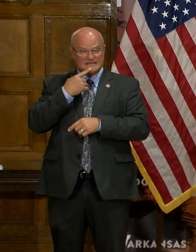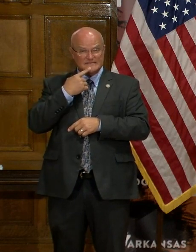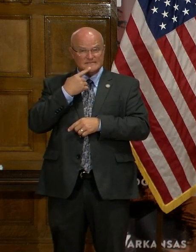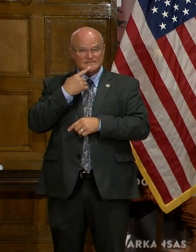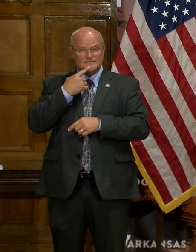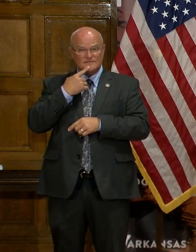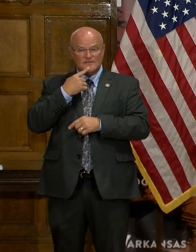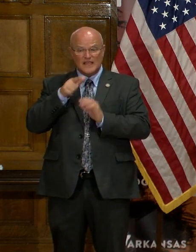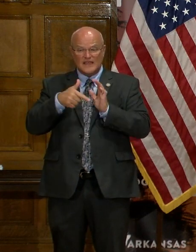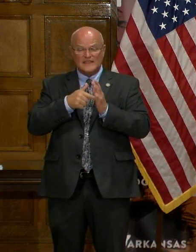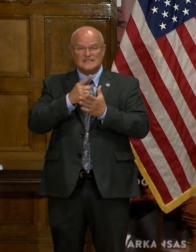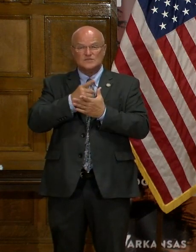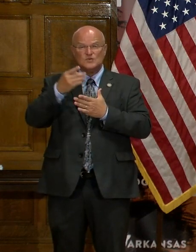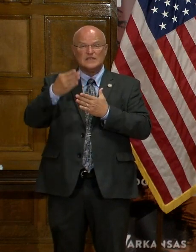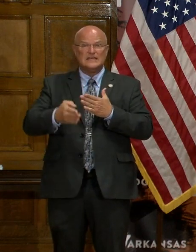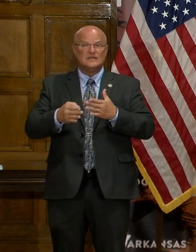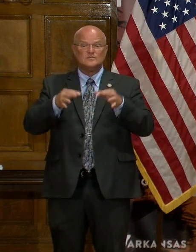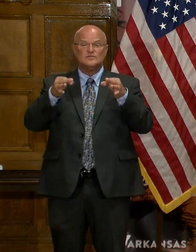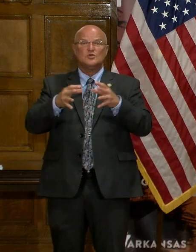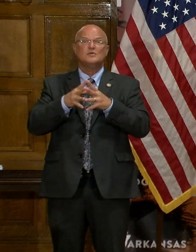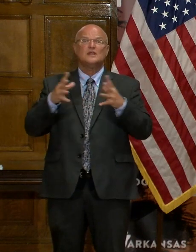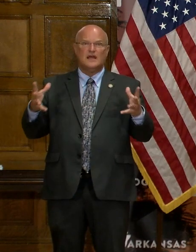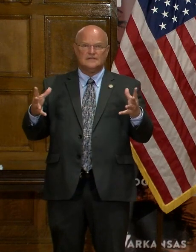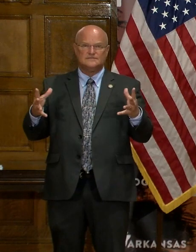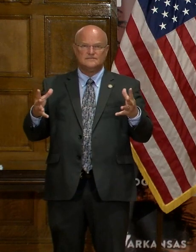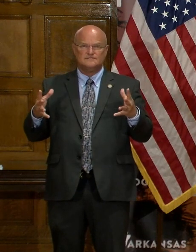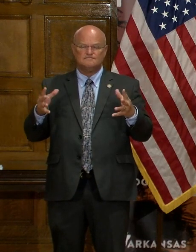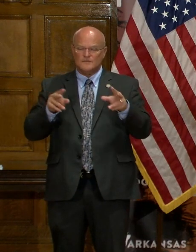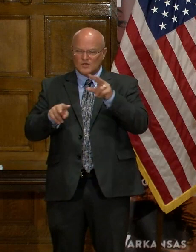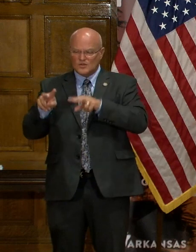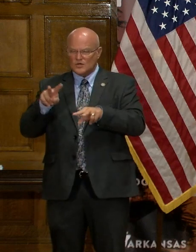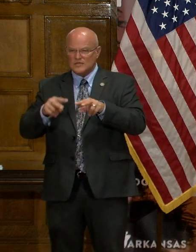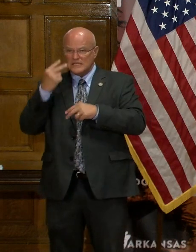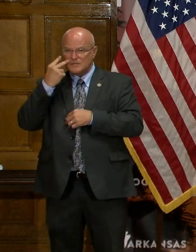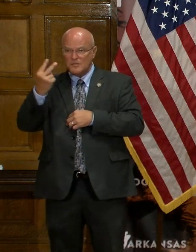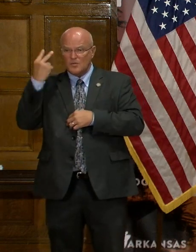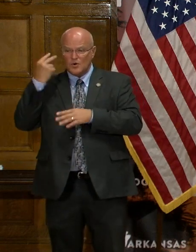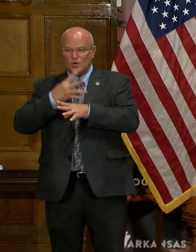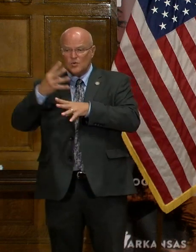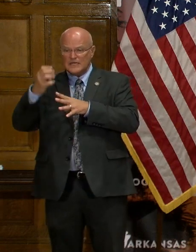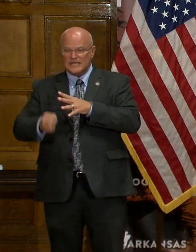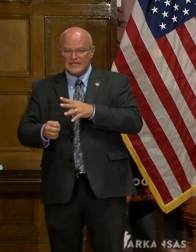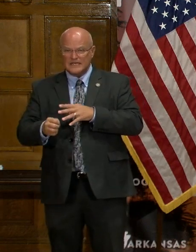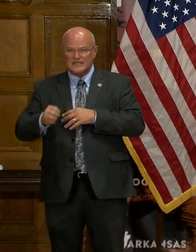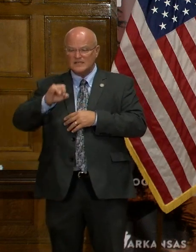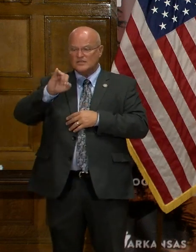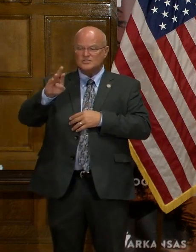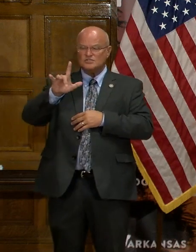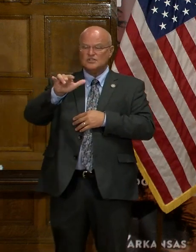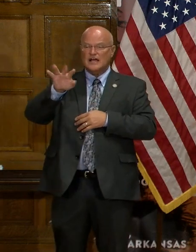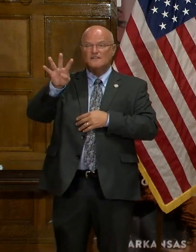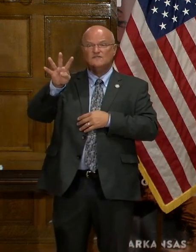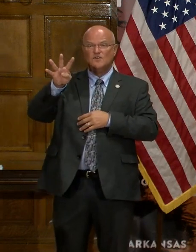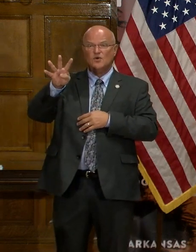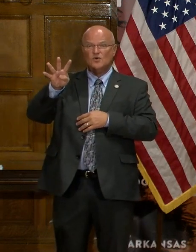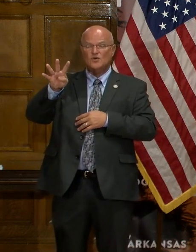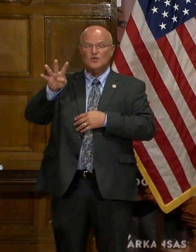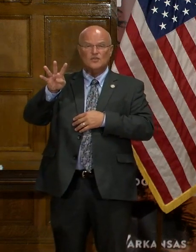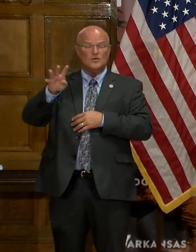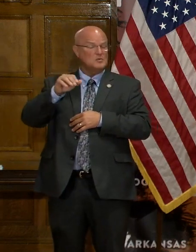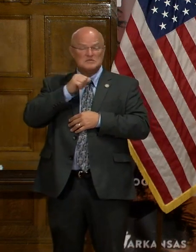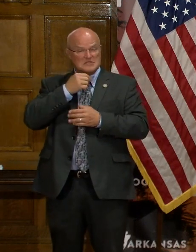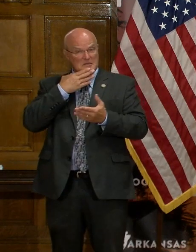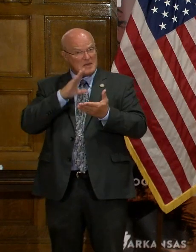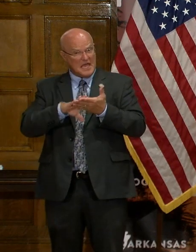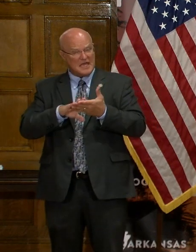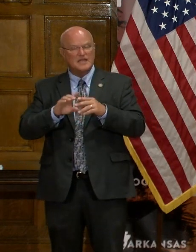you know, this weekend is going to determine a lot. We looked at, you know, Memorial weekend, you look at the July 4th weekend, which was not near as